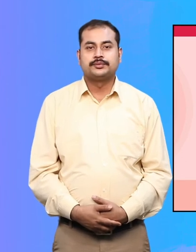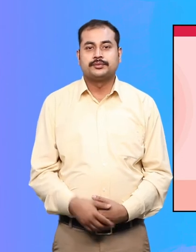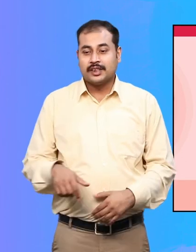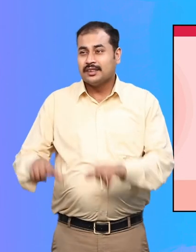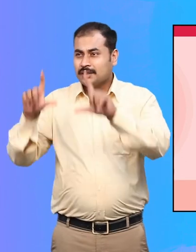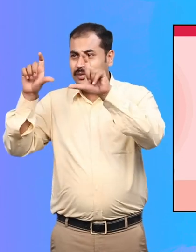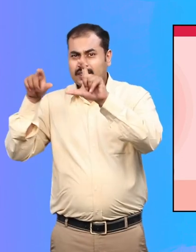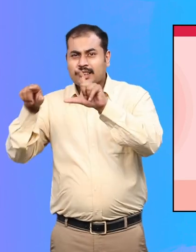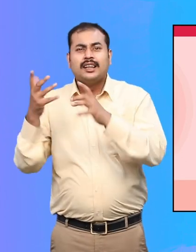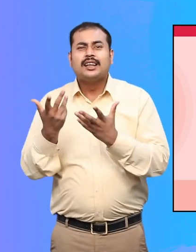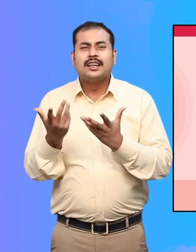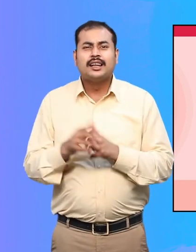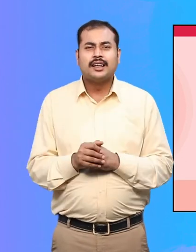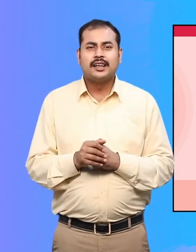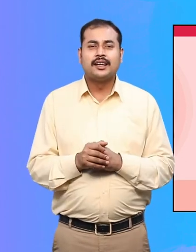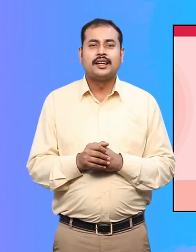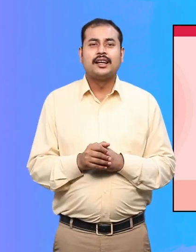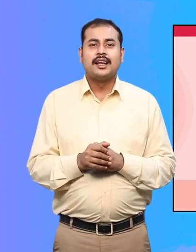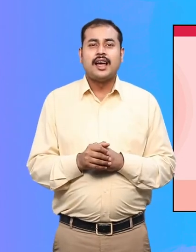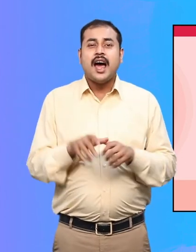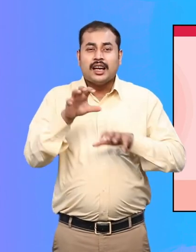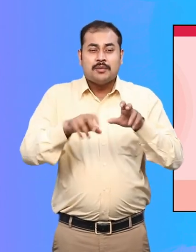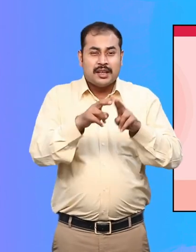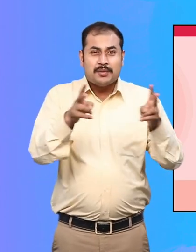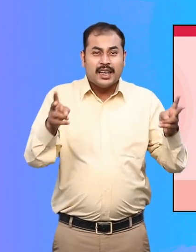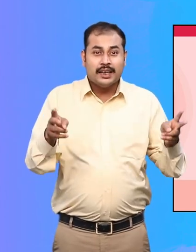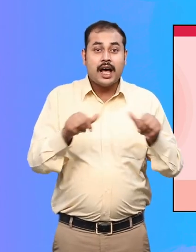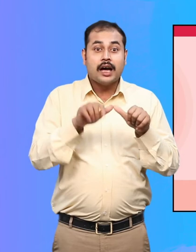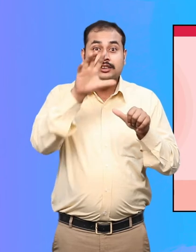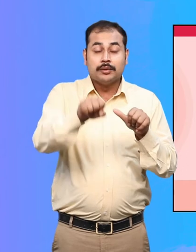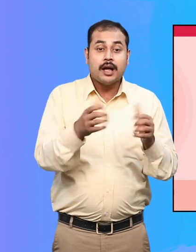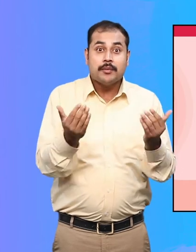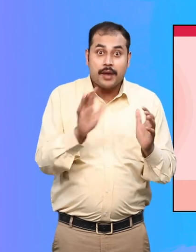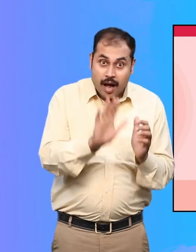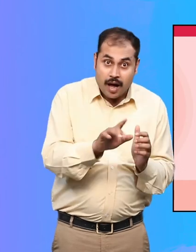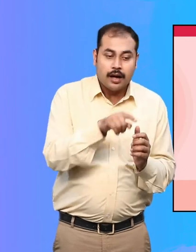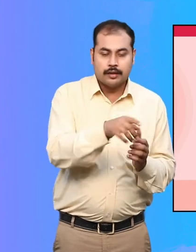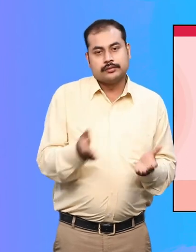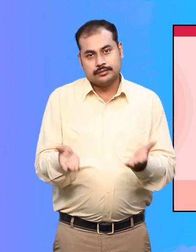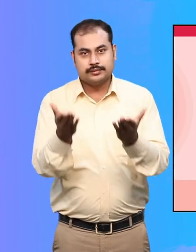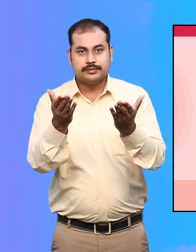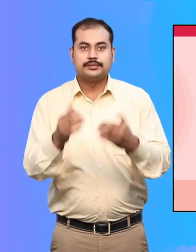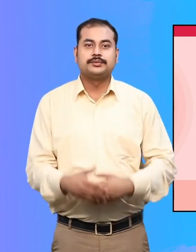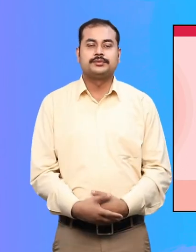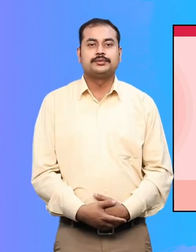This symbol indicates that there is a provision of taking help from a service animal available in the building.